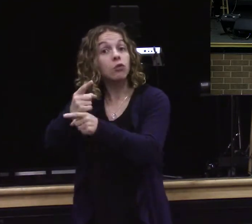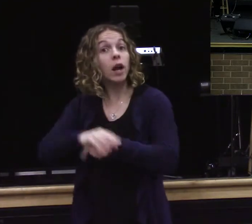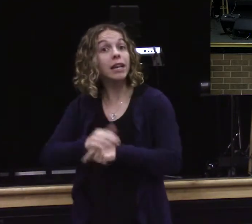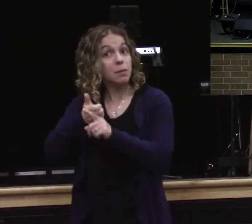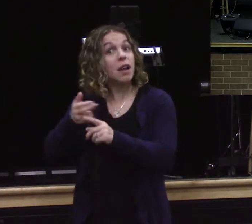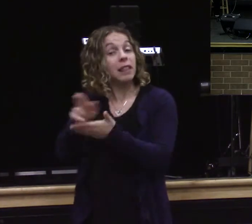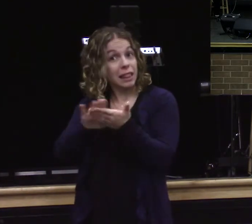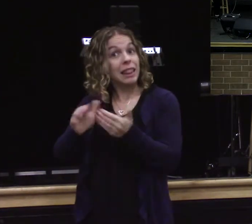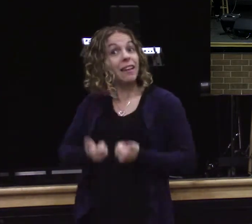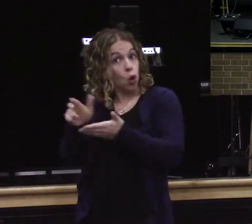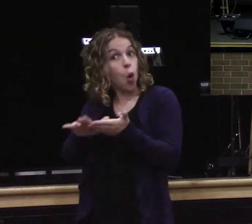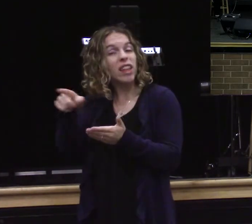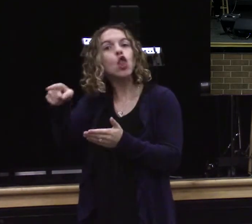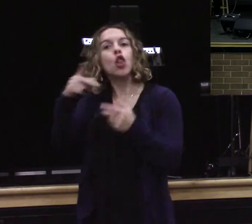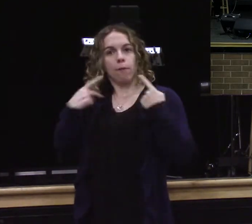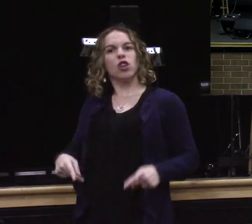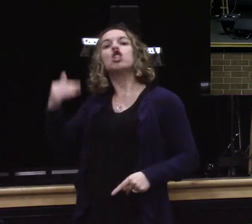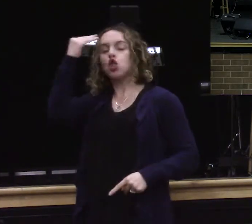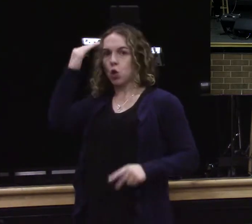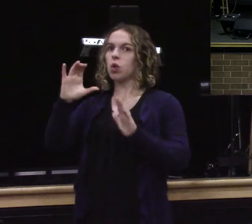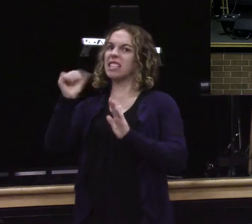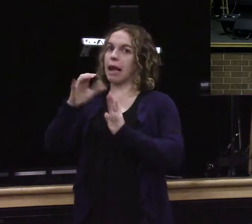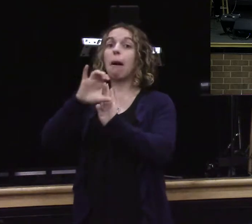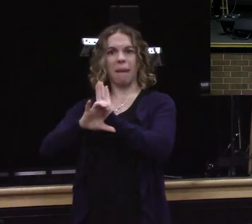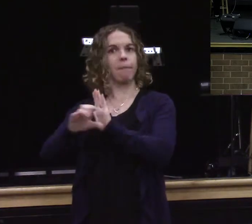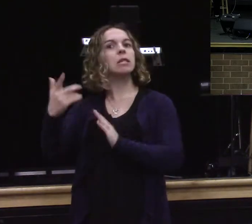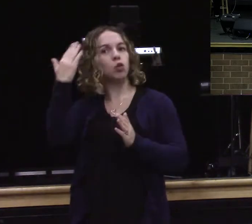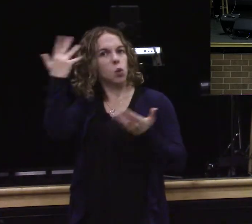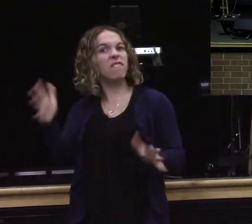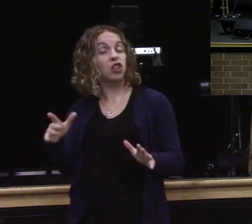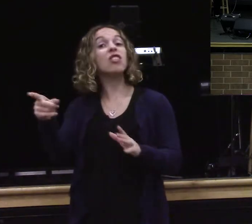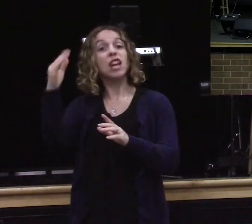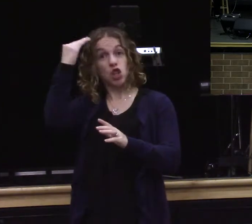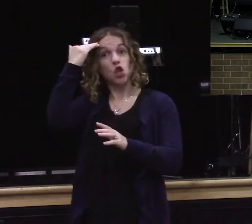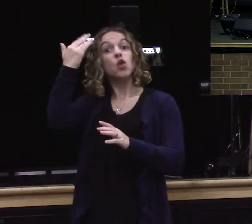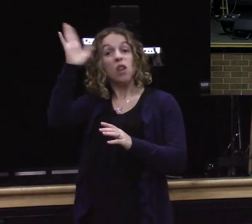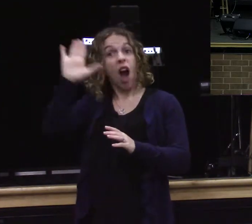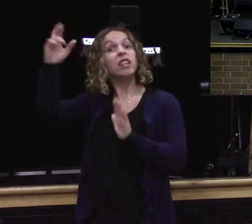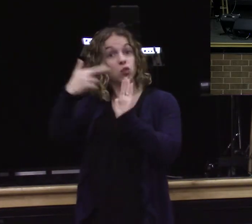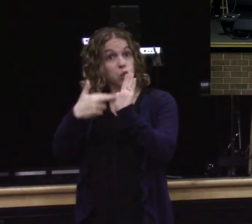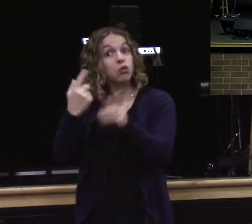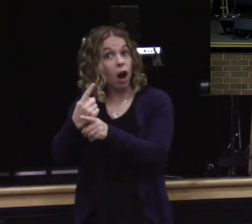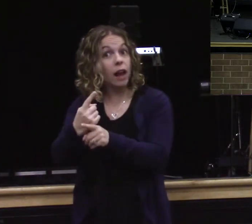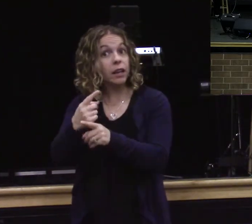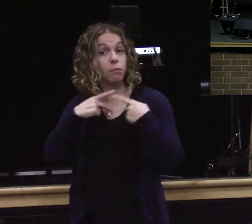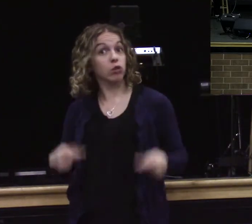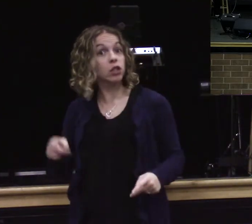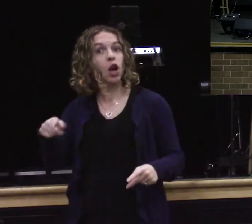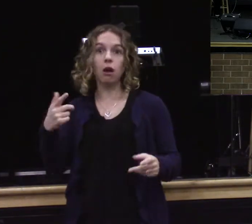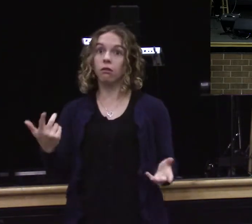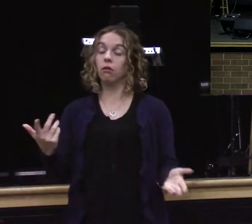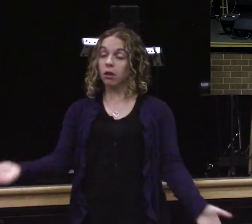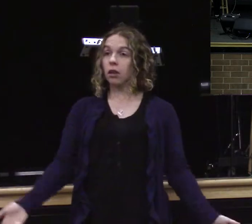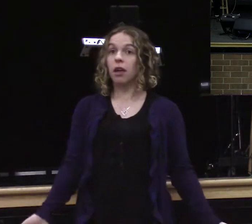supposed to live for God. These were people that knew what the commandment said. That knew about the heart of God. Am I right or am I right? I'm right.